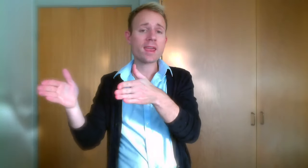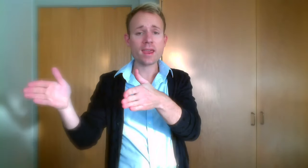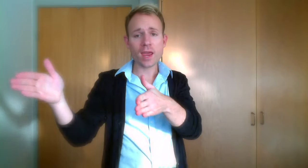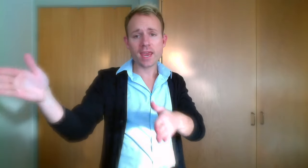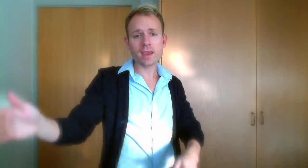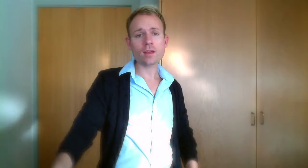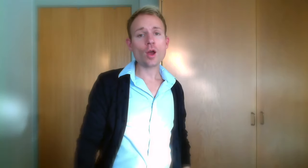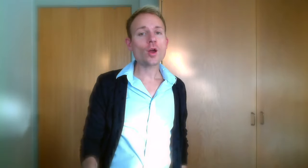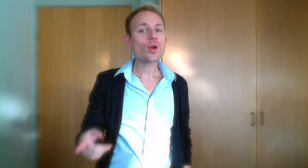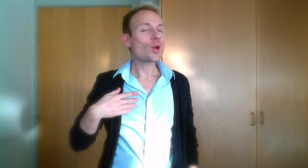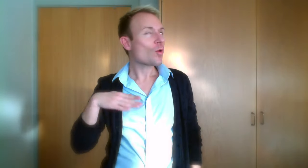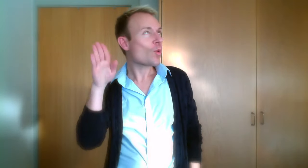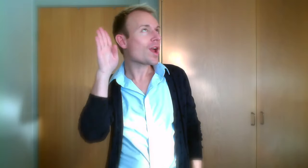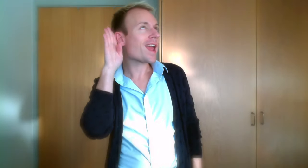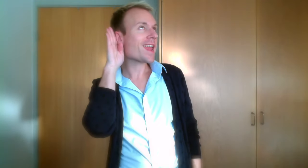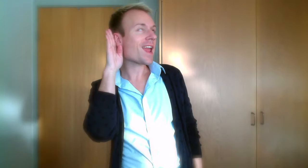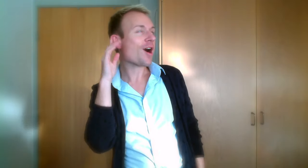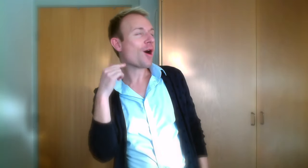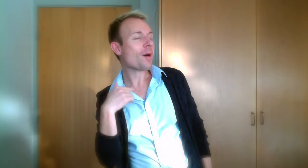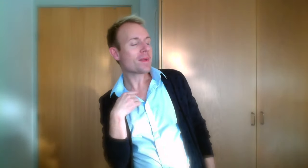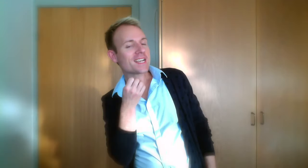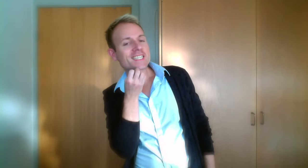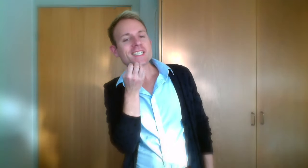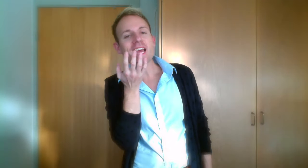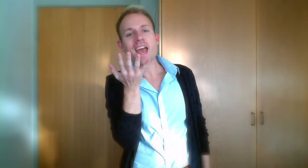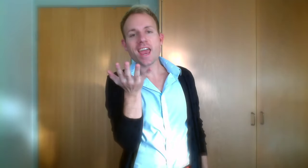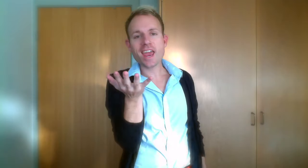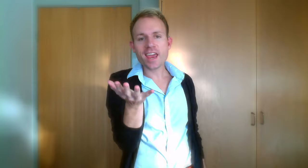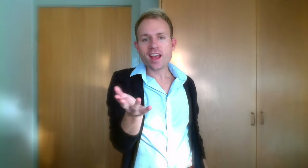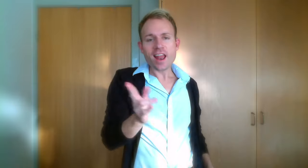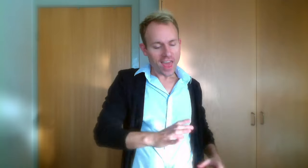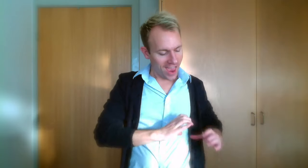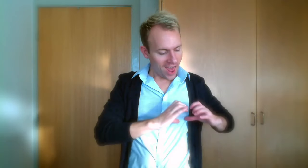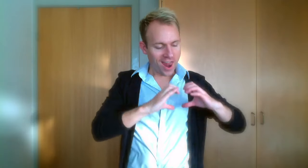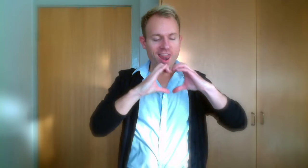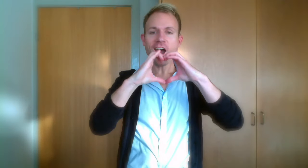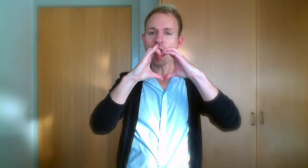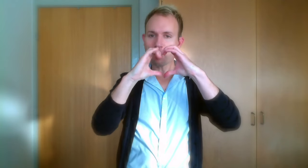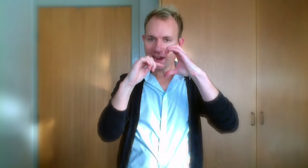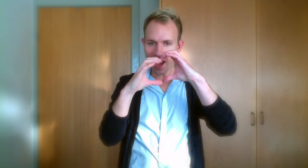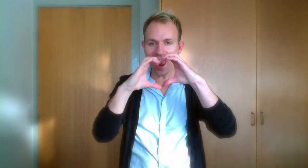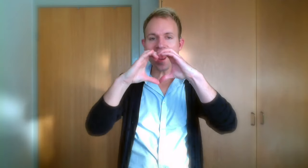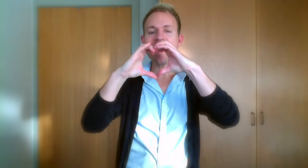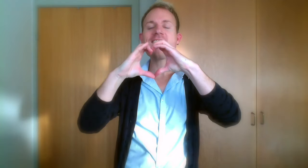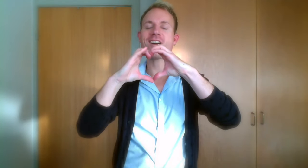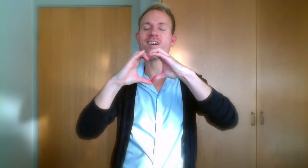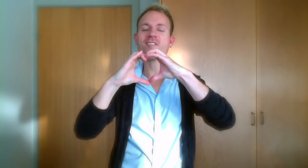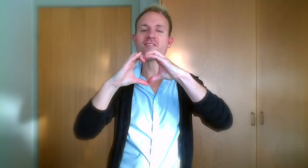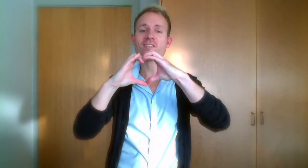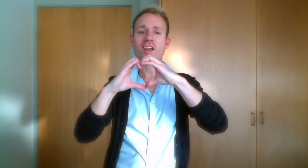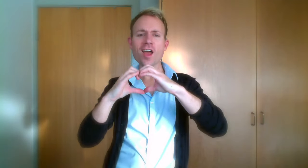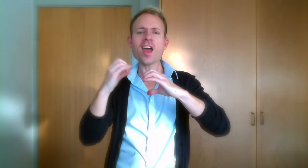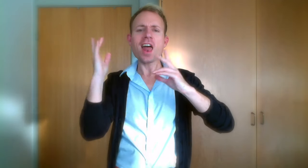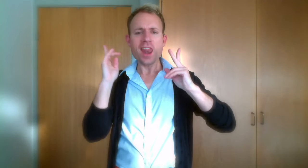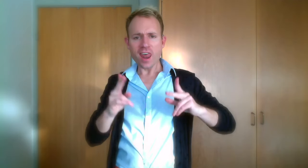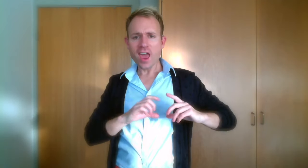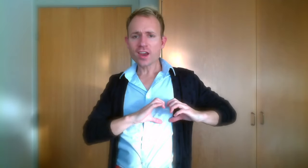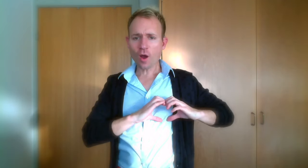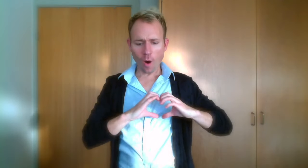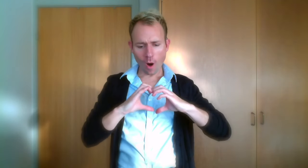way You will hear me say Let love be love, dare to let your